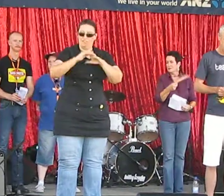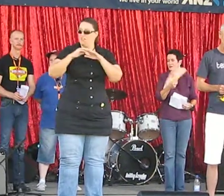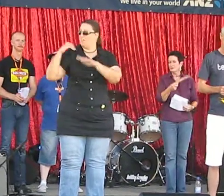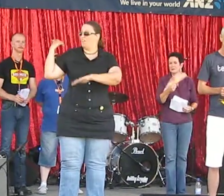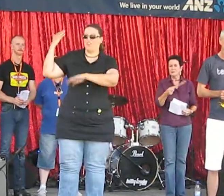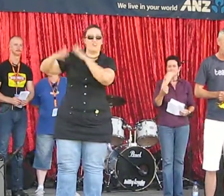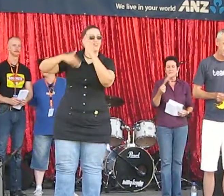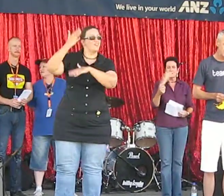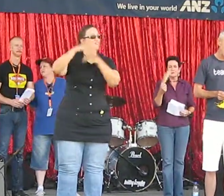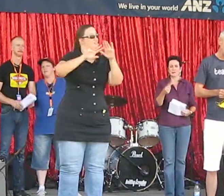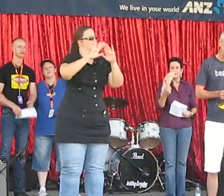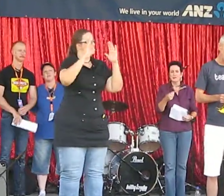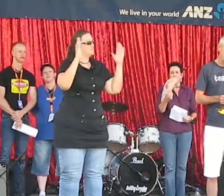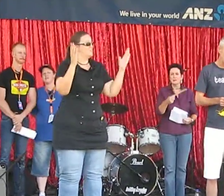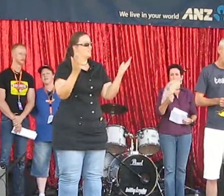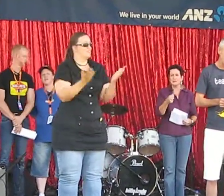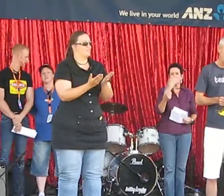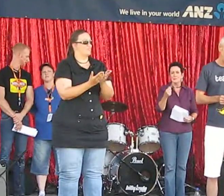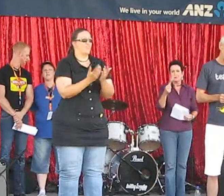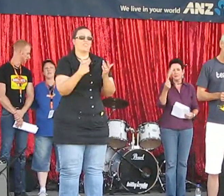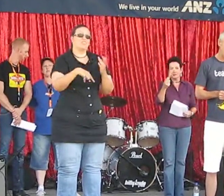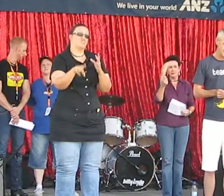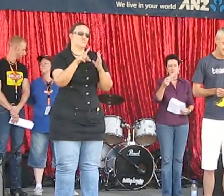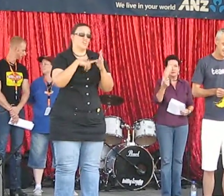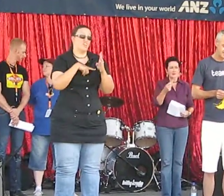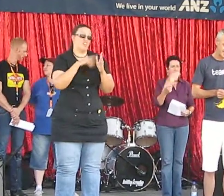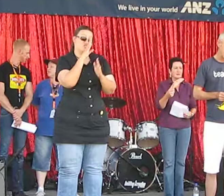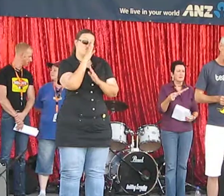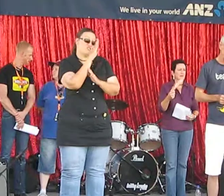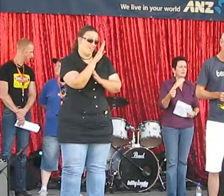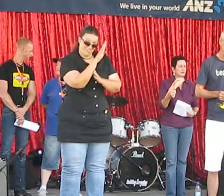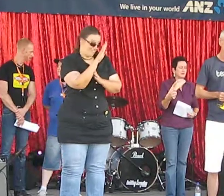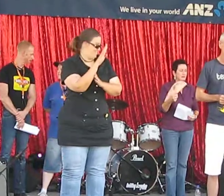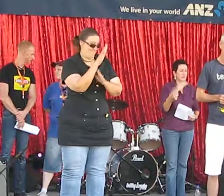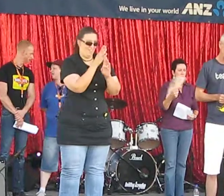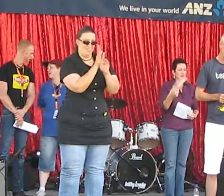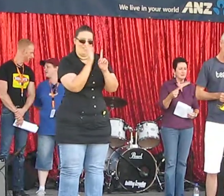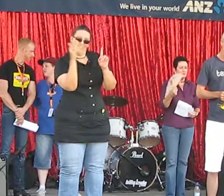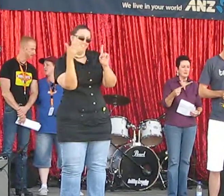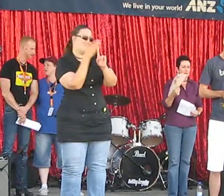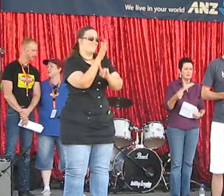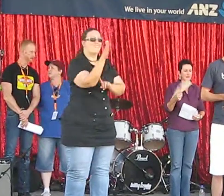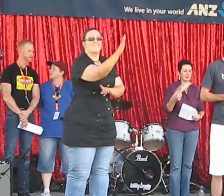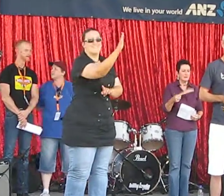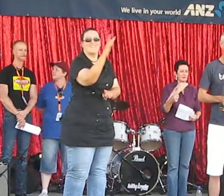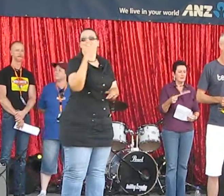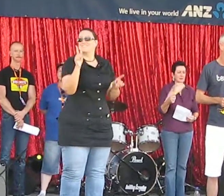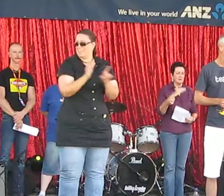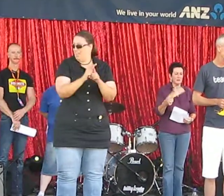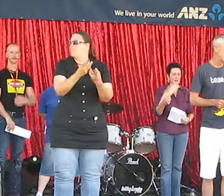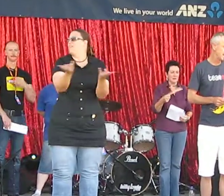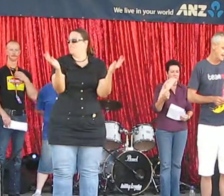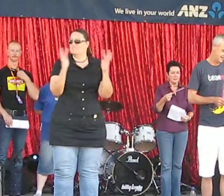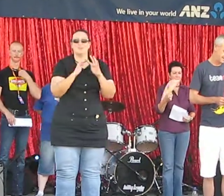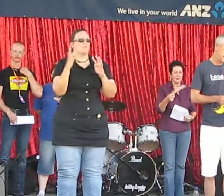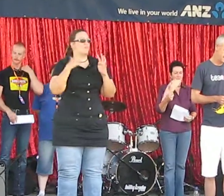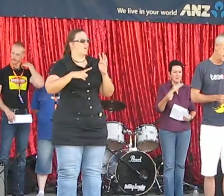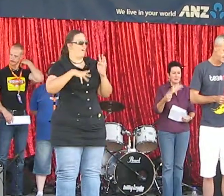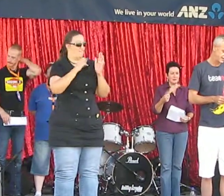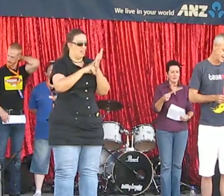We're drawing a very bent line this year from the art of Leonardo da Vinci and the power of Joan